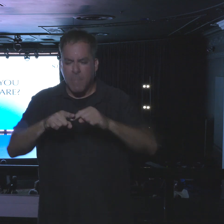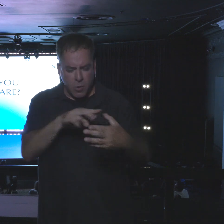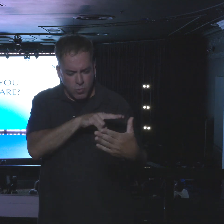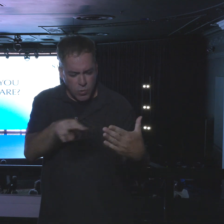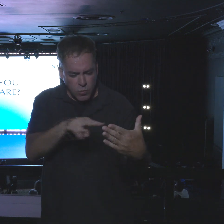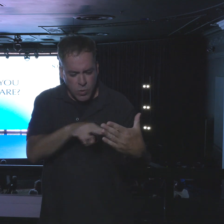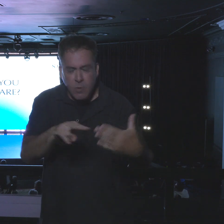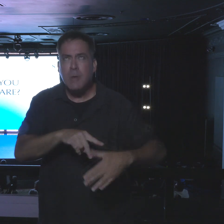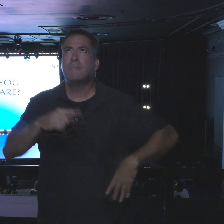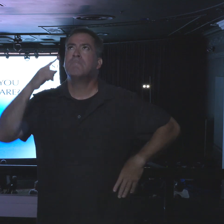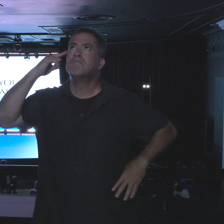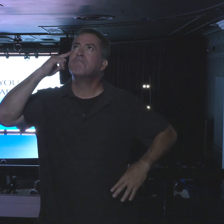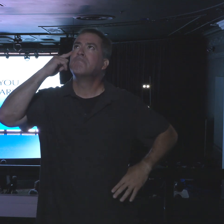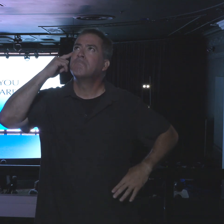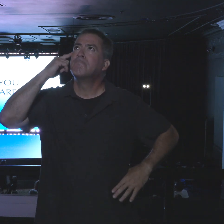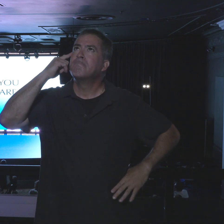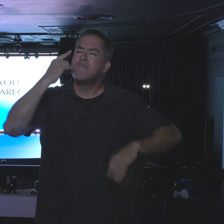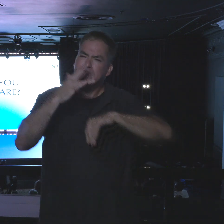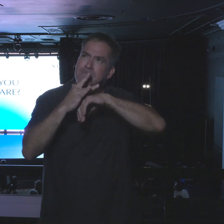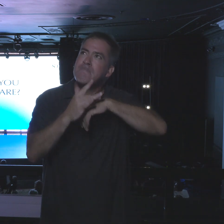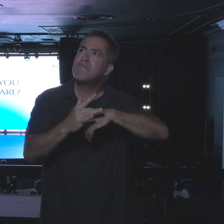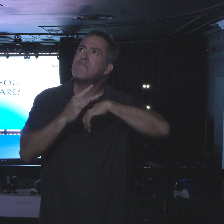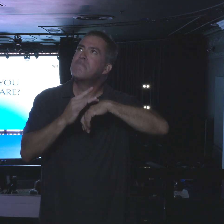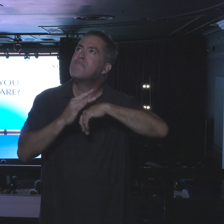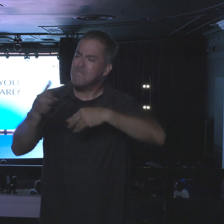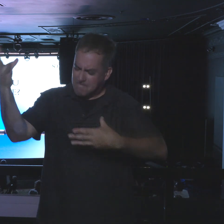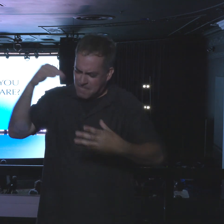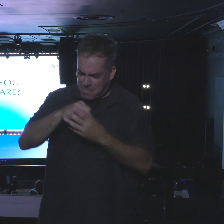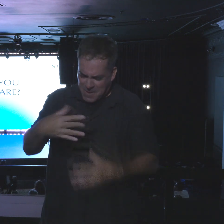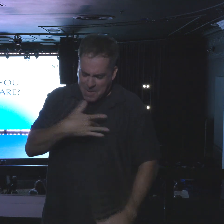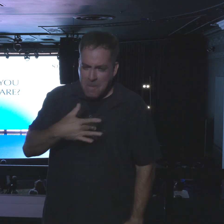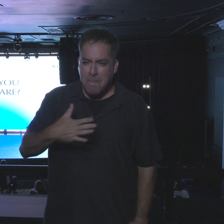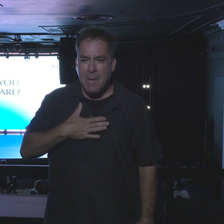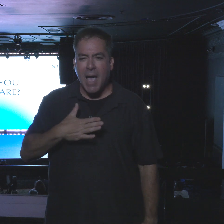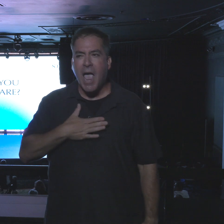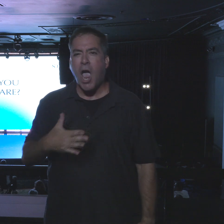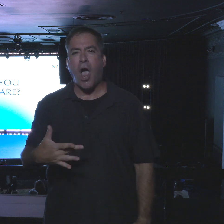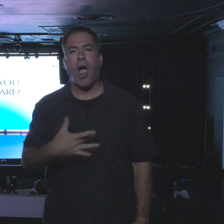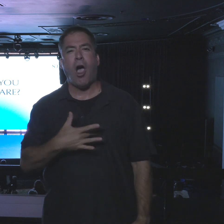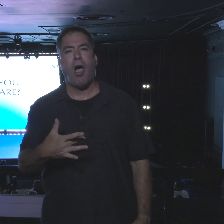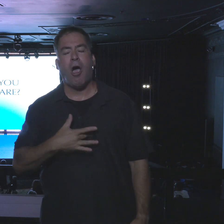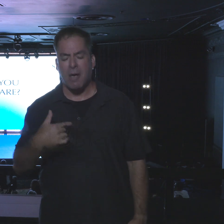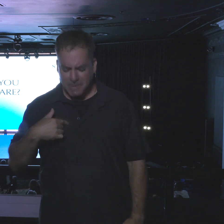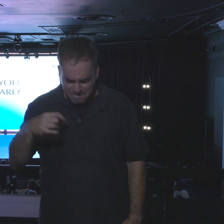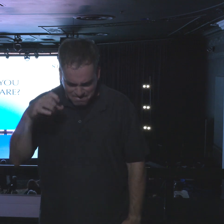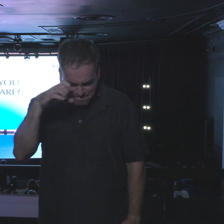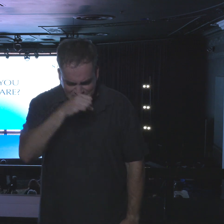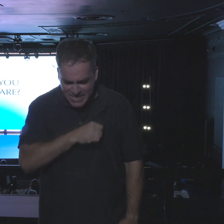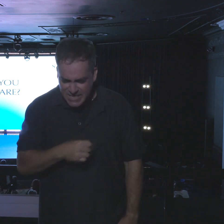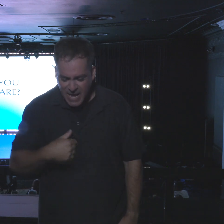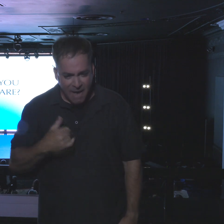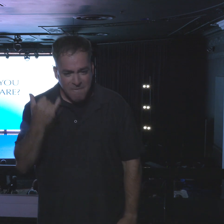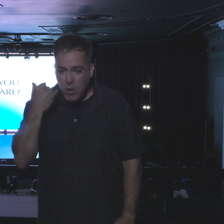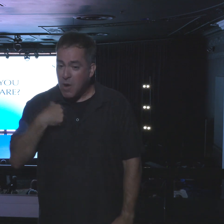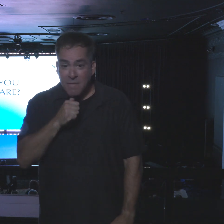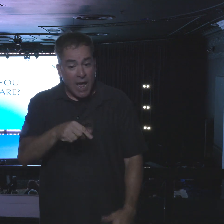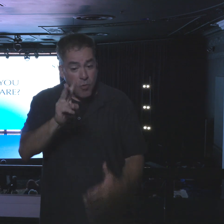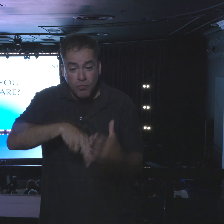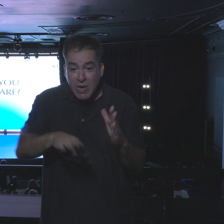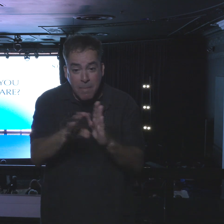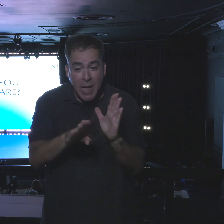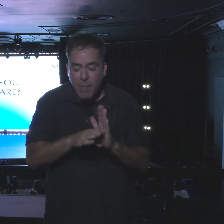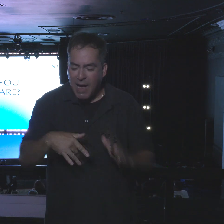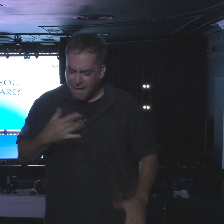on it, chewing on it, getting it in my heart. I am missing something. Totally. I feel empty. I have